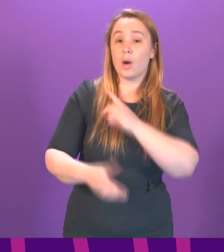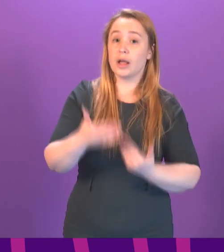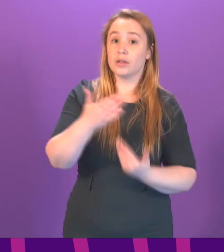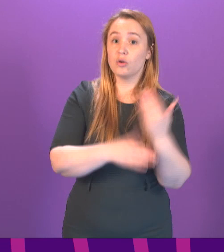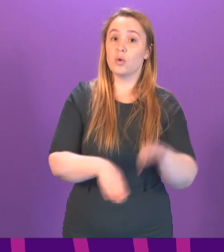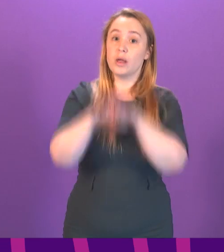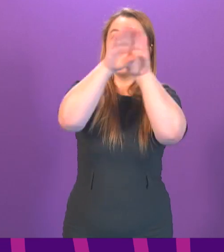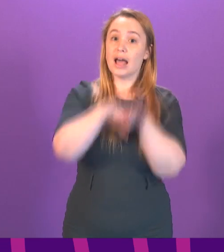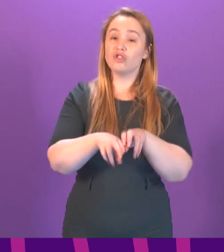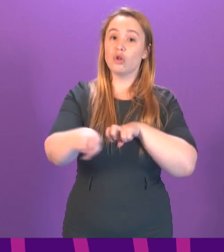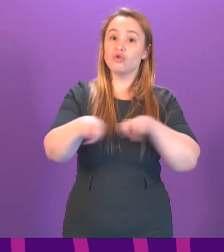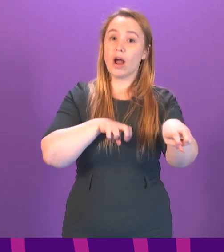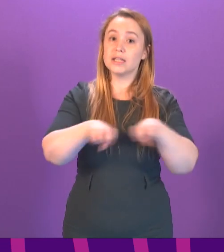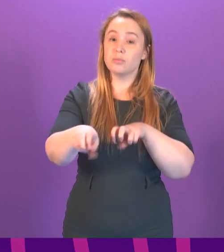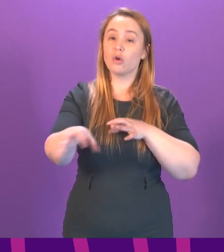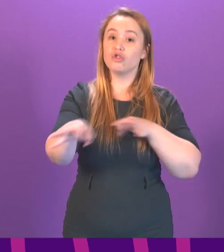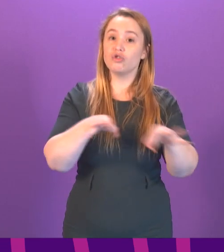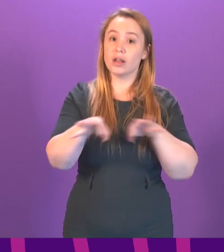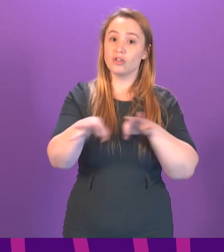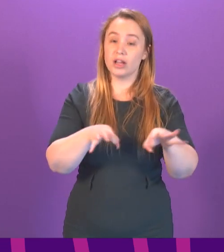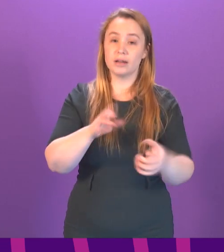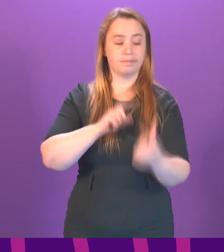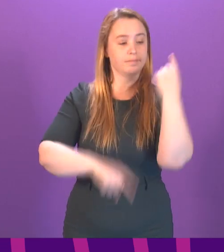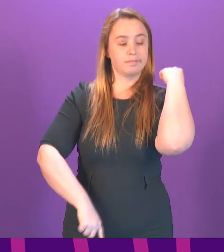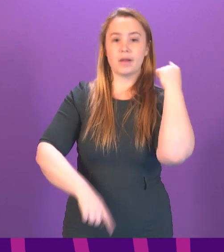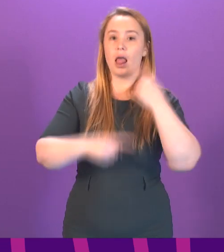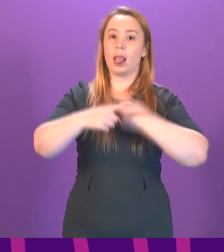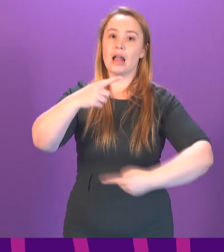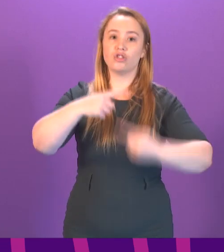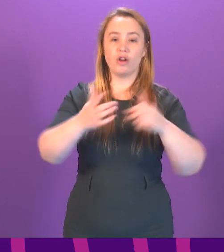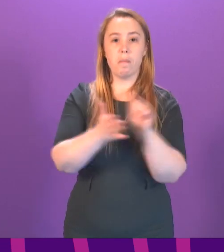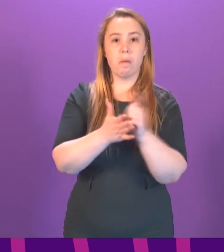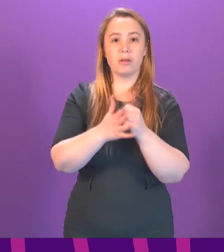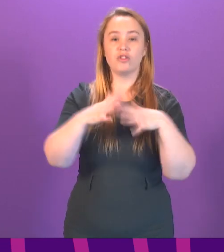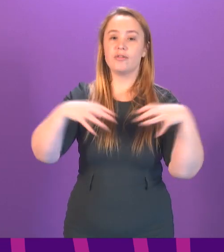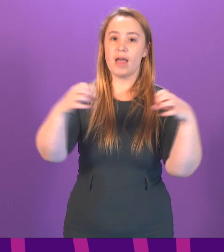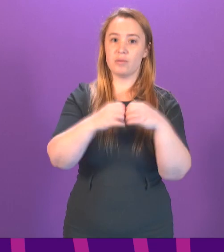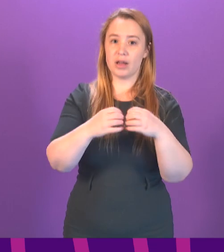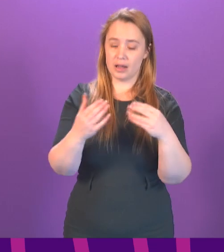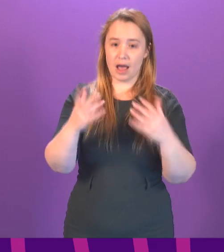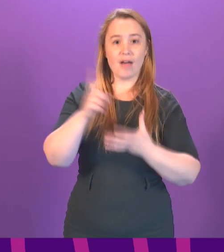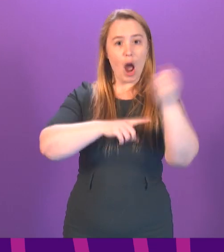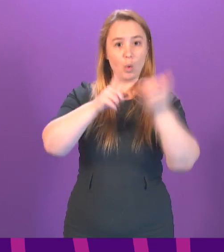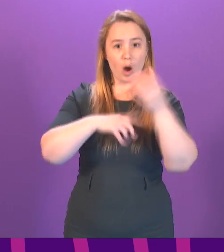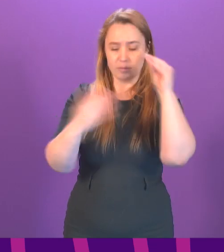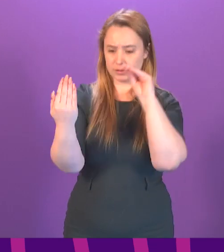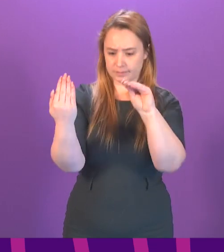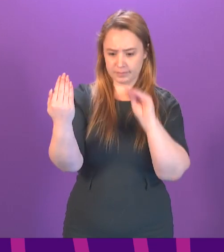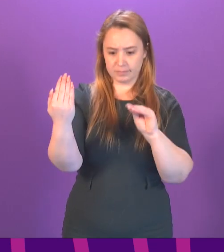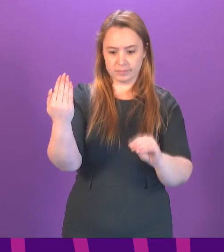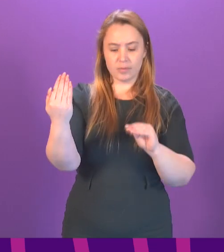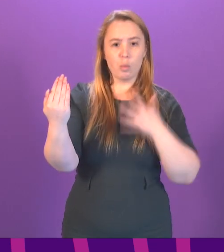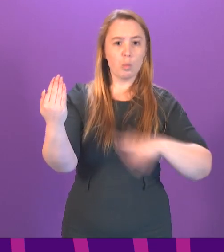National Transport Strategy, which was published in February last year, has set the priorities and outcomes that we seek for transport.